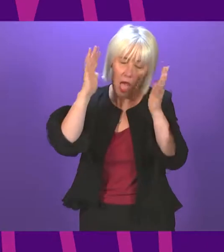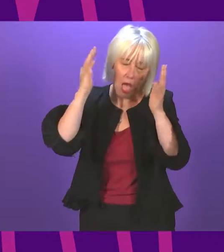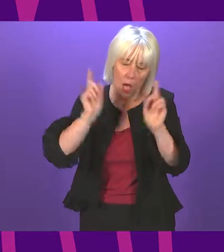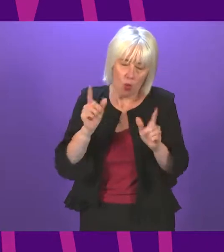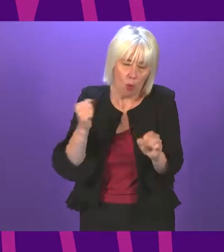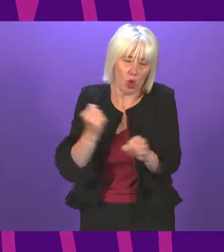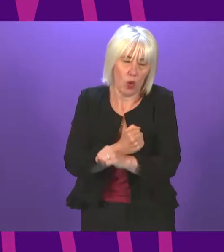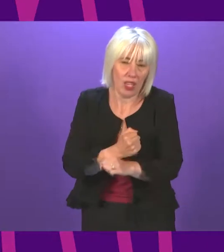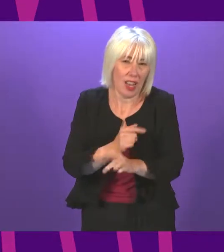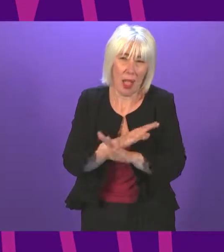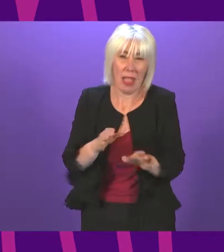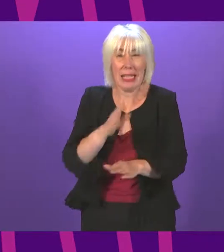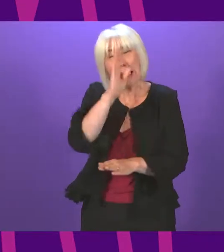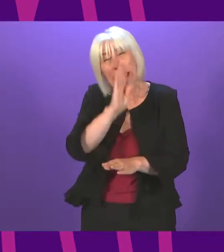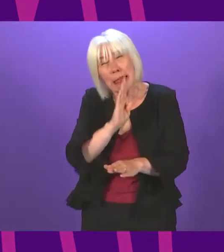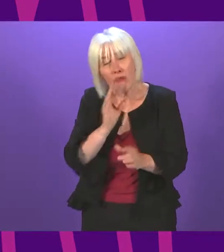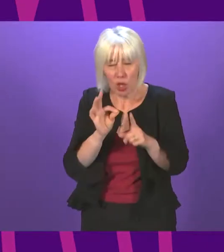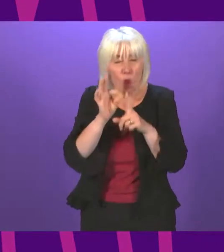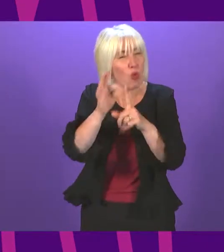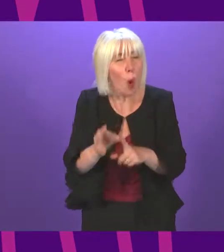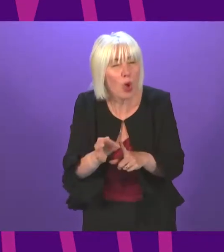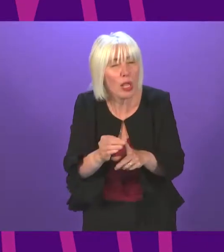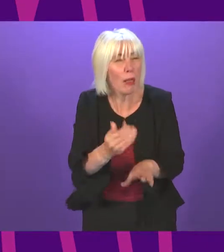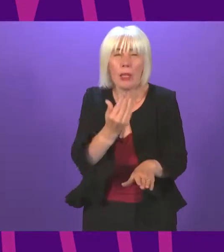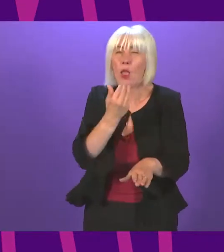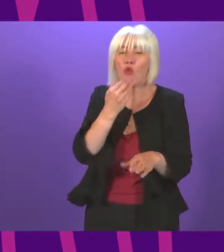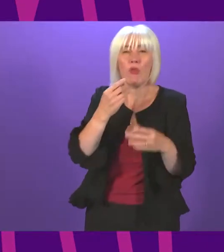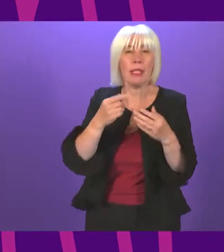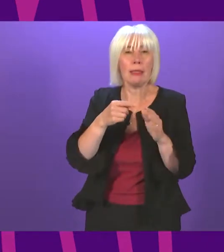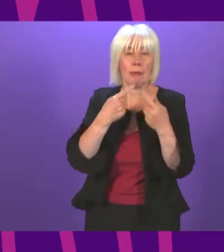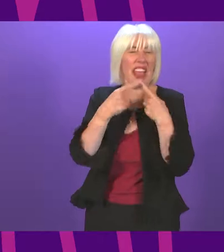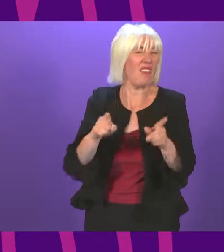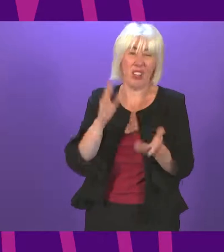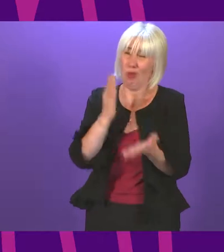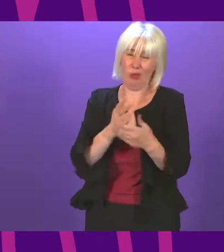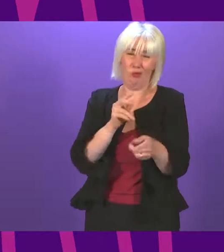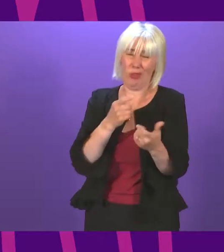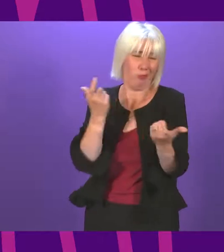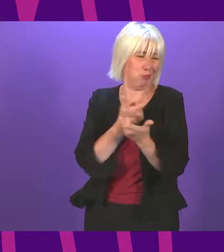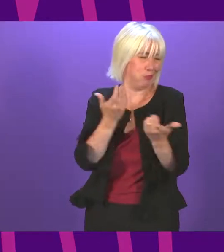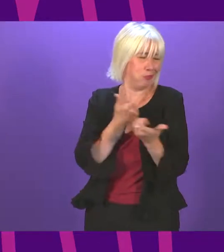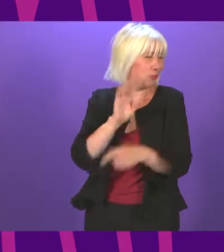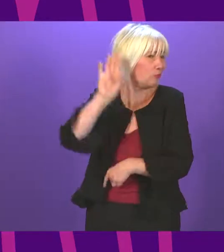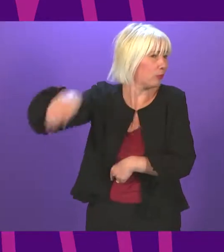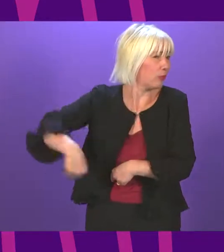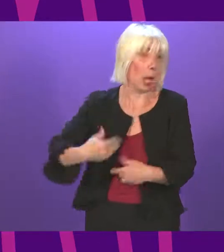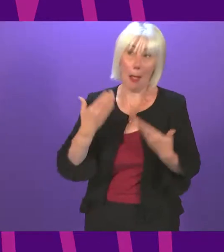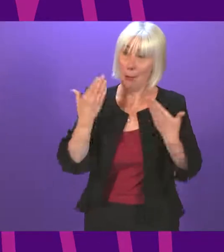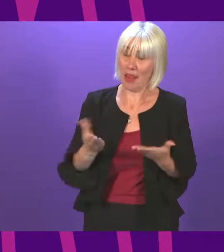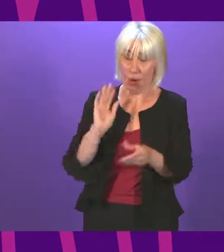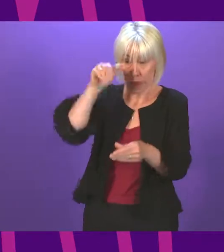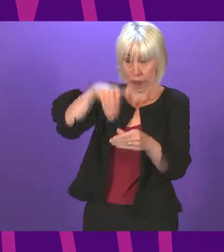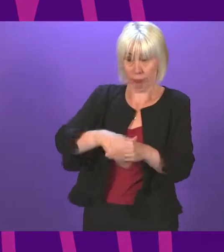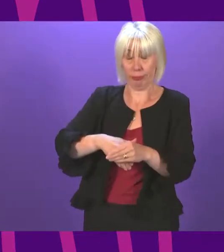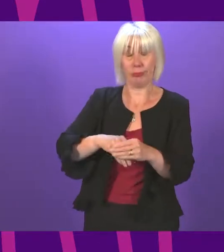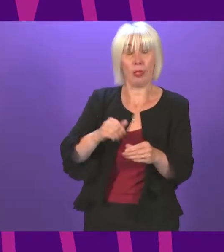These are not serious proposals in the Green Manifesto. They're a joke. But now, thanks to Nicola Sturgeon, they are government policies.